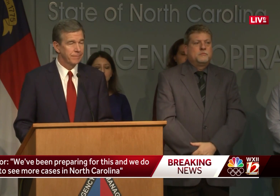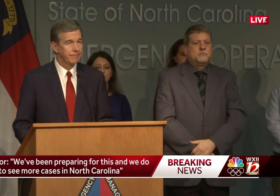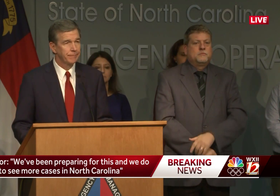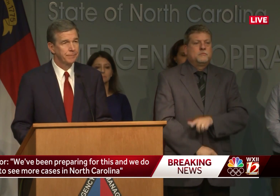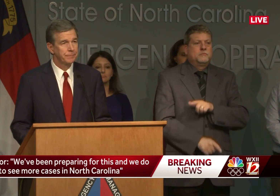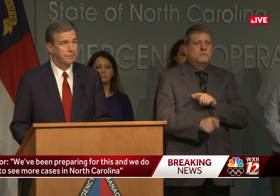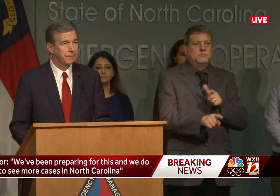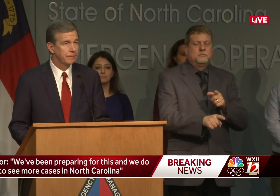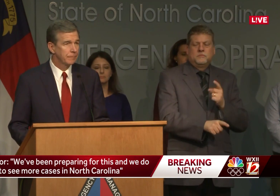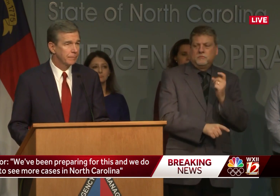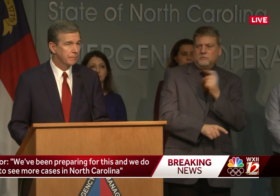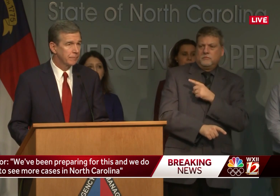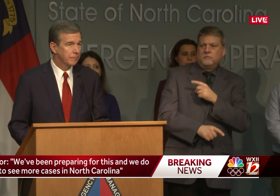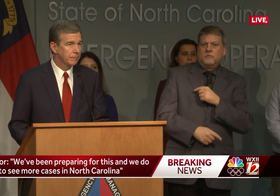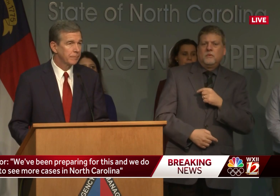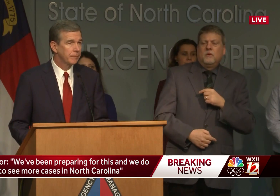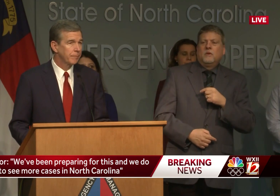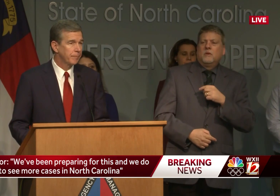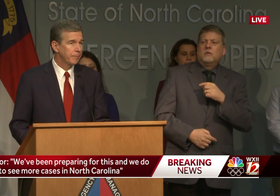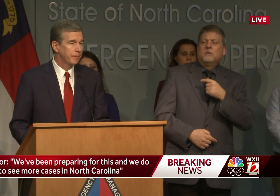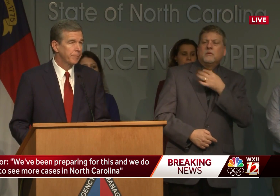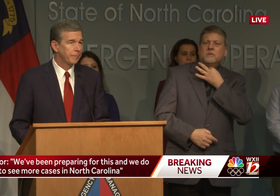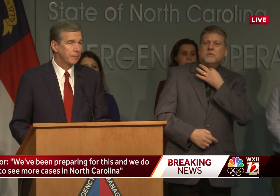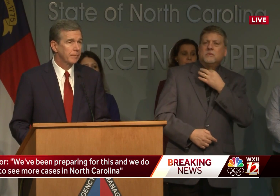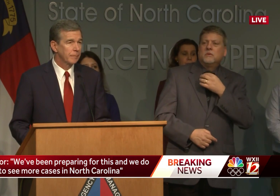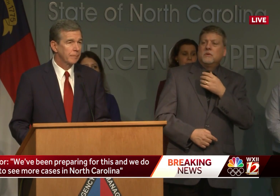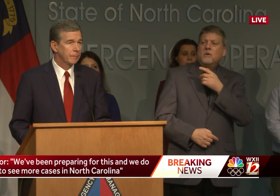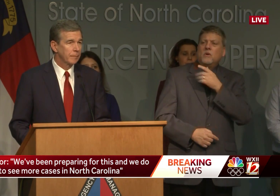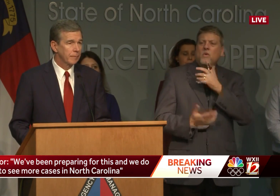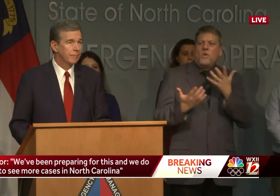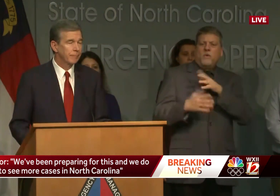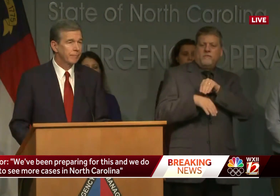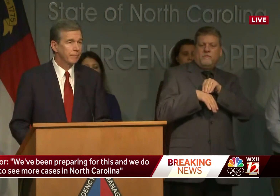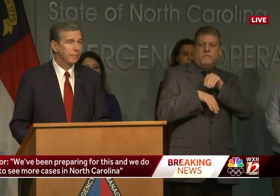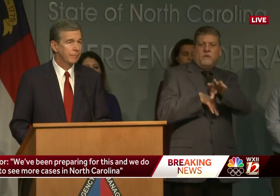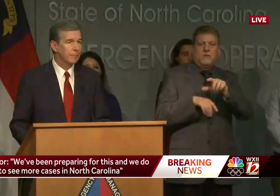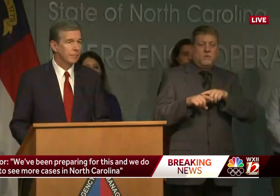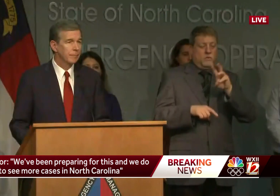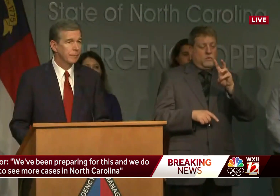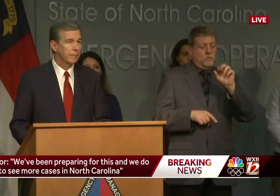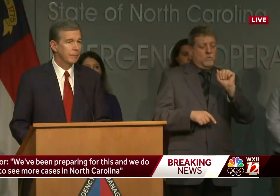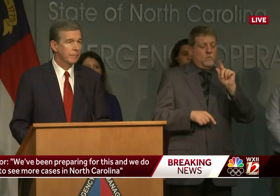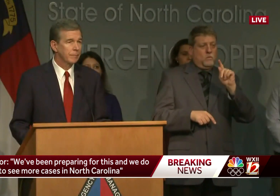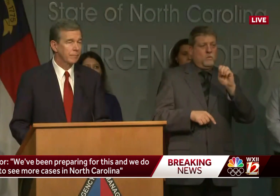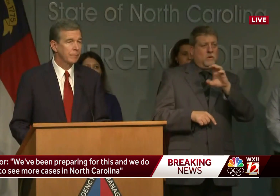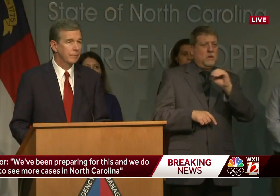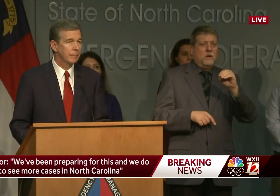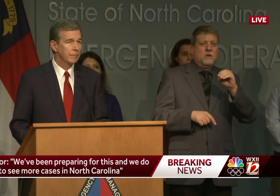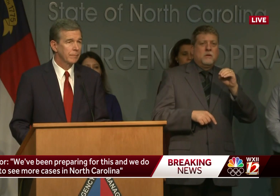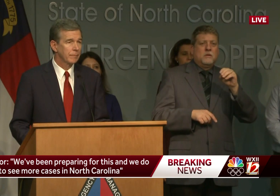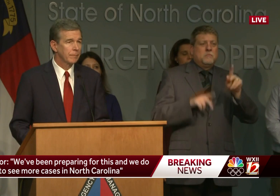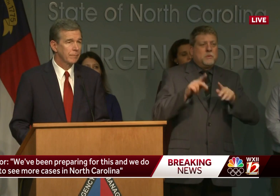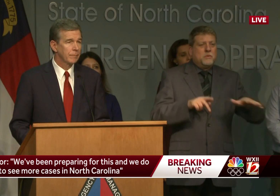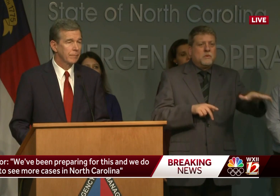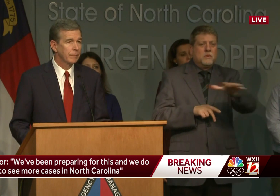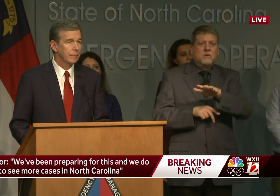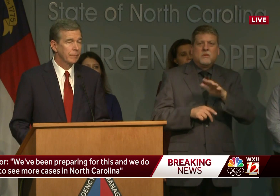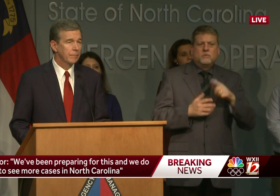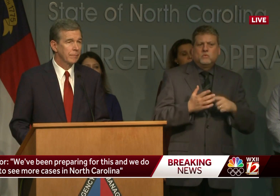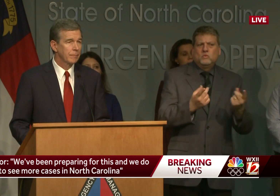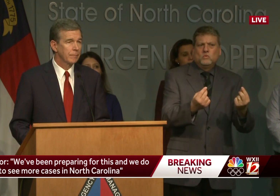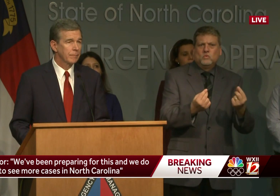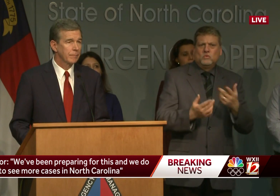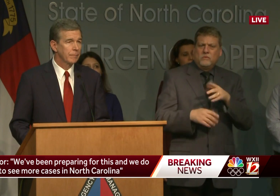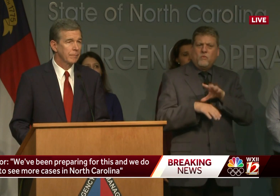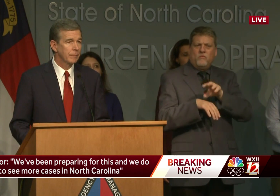Yes? So what would you say to Wake County residents right now, those in the Triangle, immediate area, about what they need to